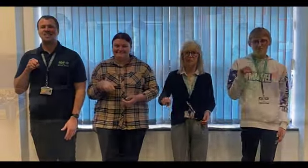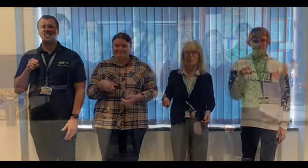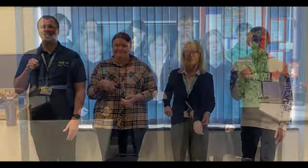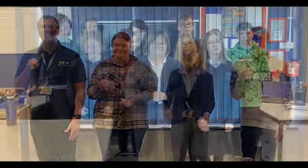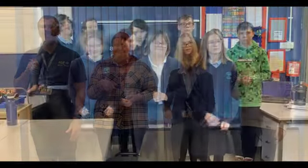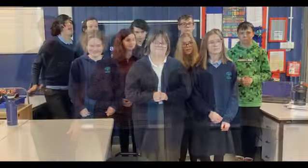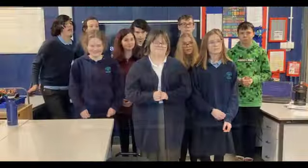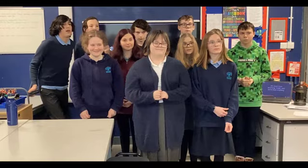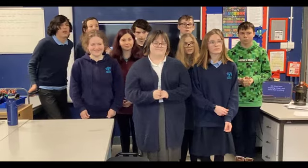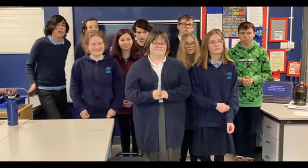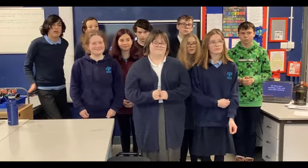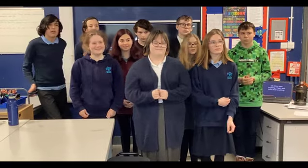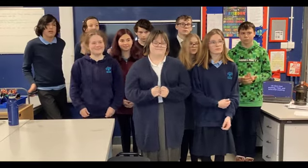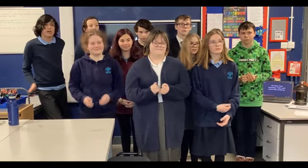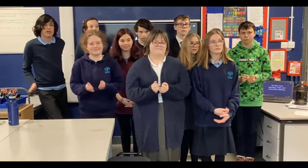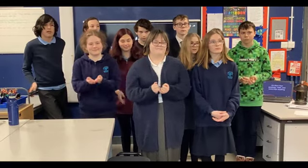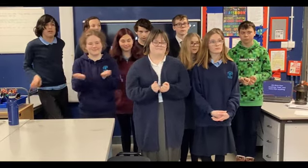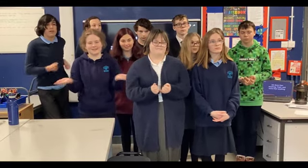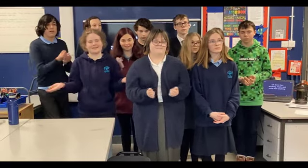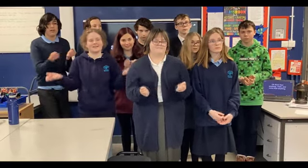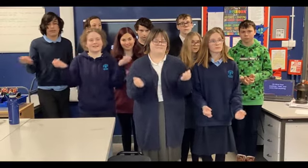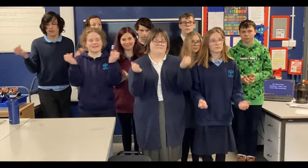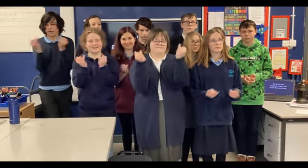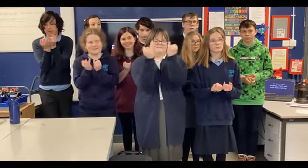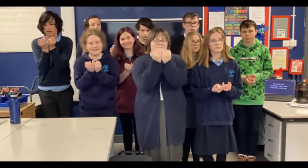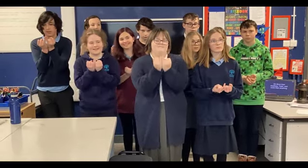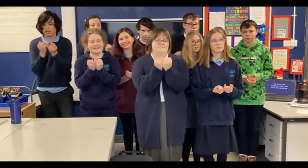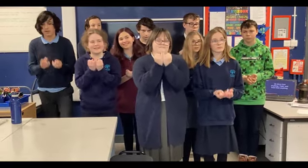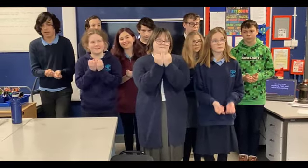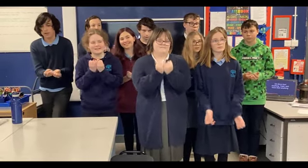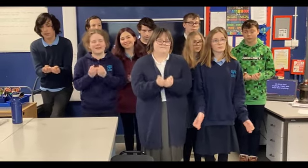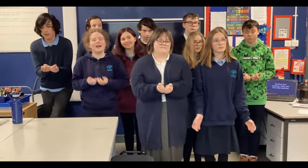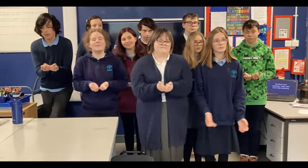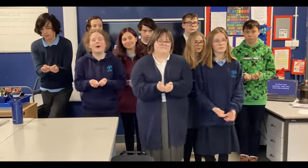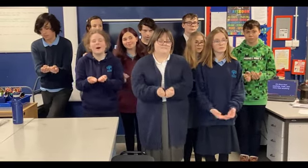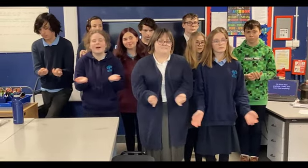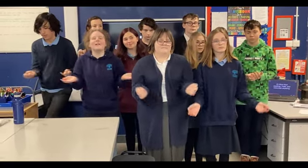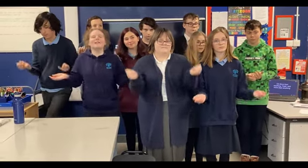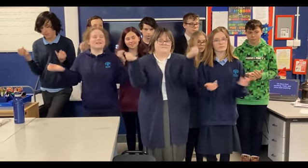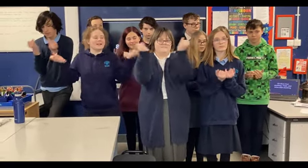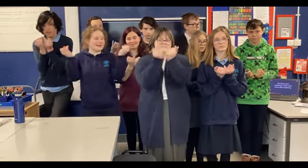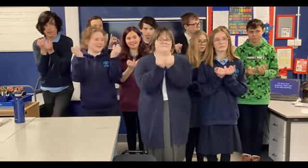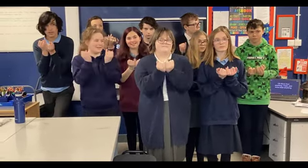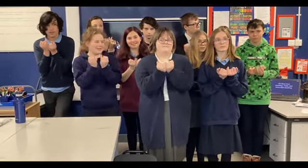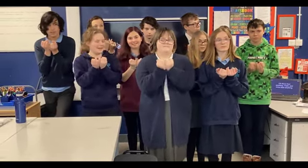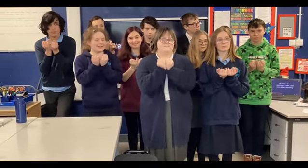But more than anything, more than Yeah, more than anything